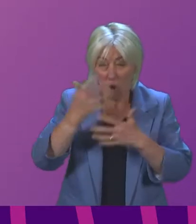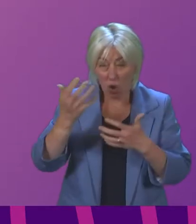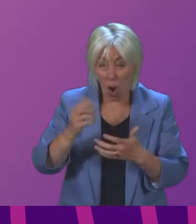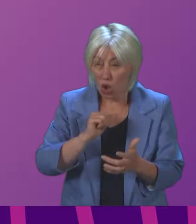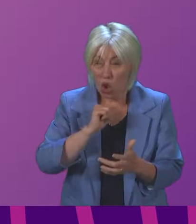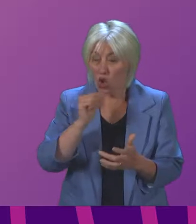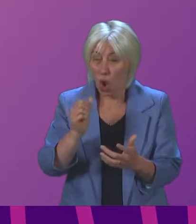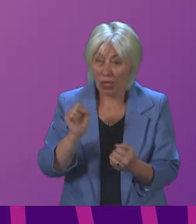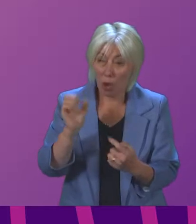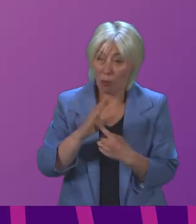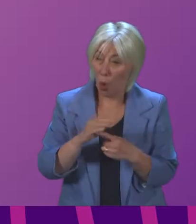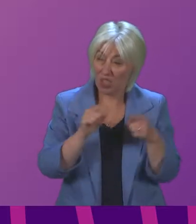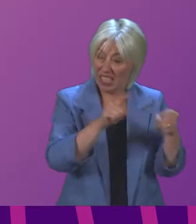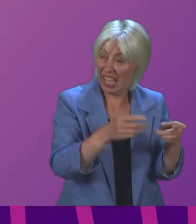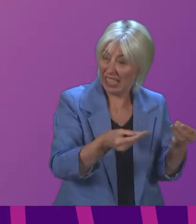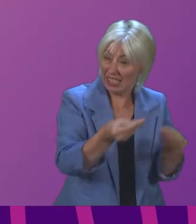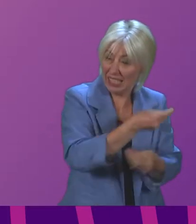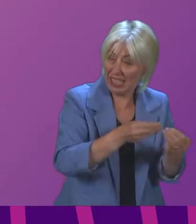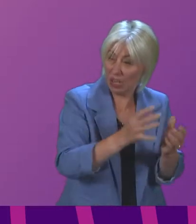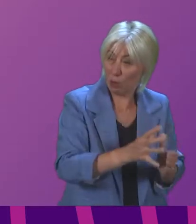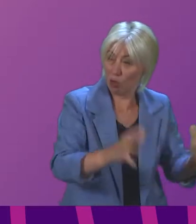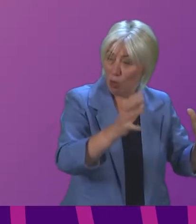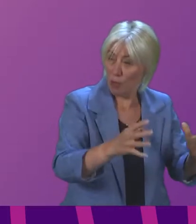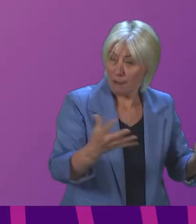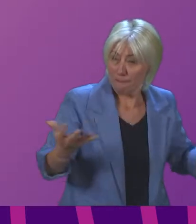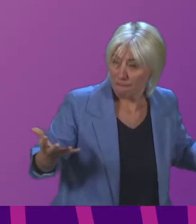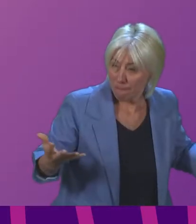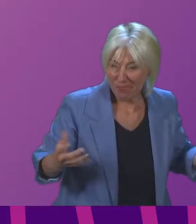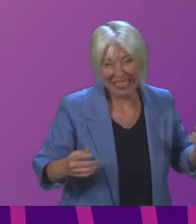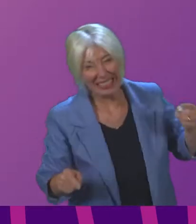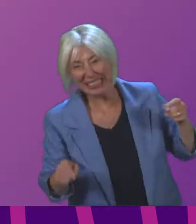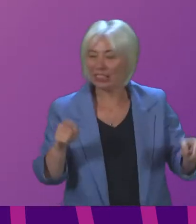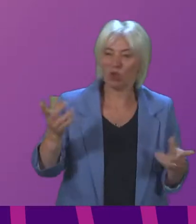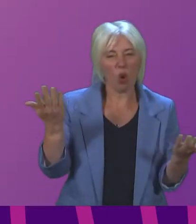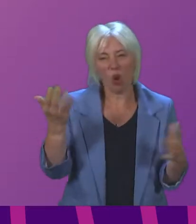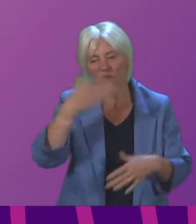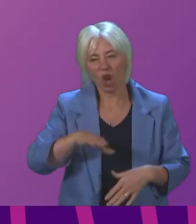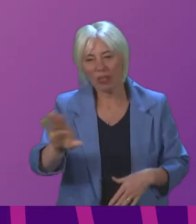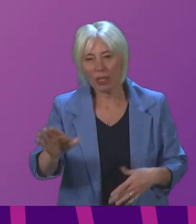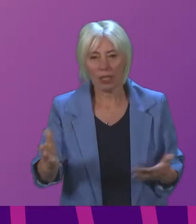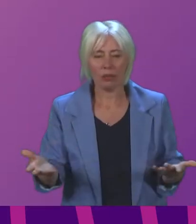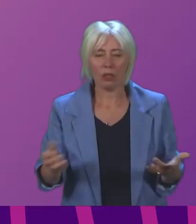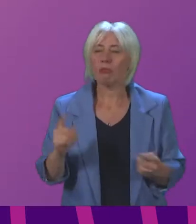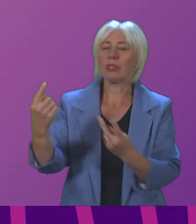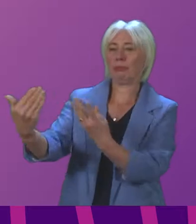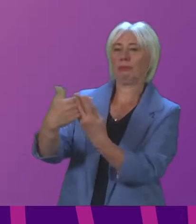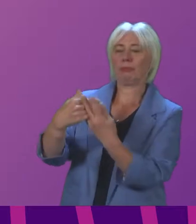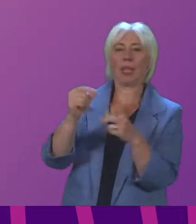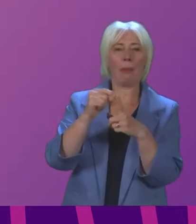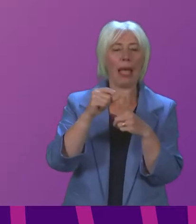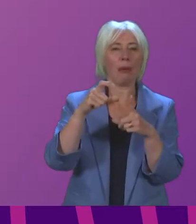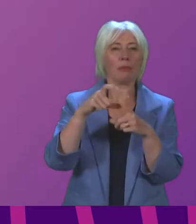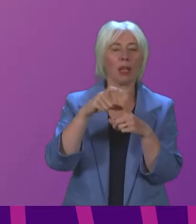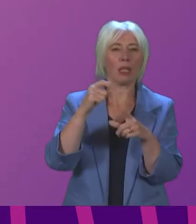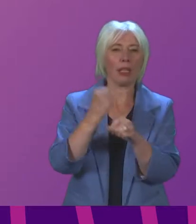much weight as the move towards delivering economic recovery of course Pam Duncan Glancy